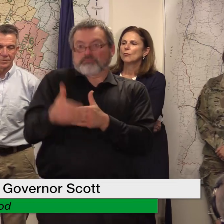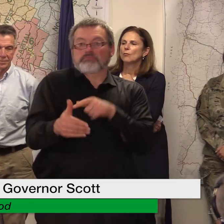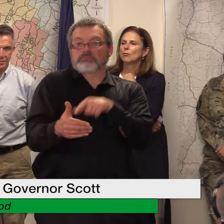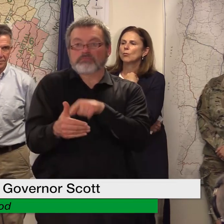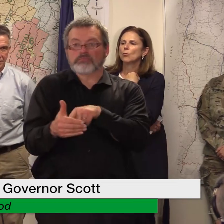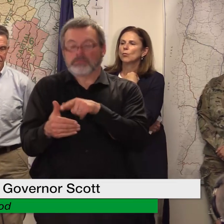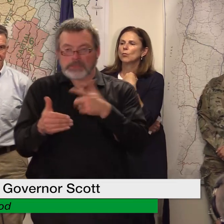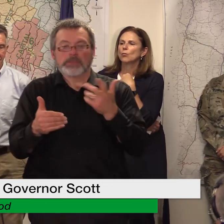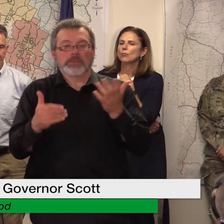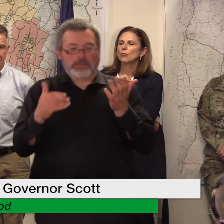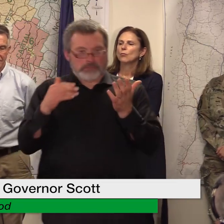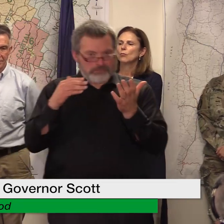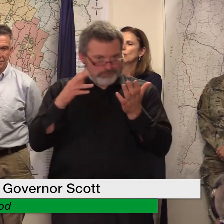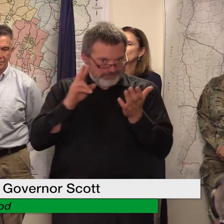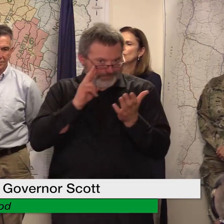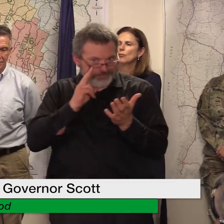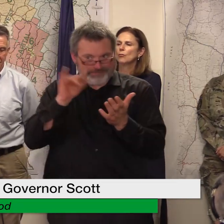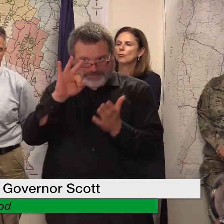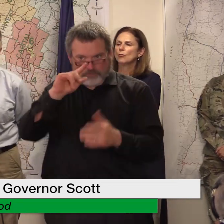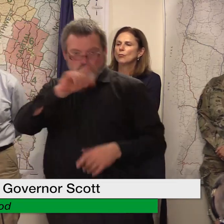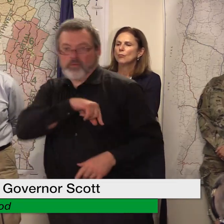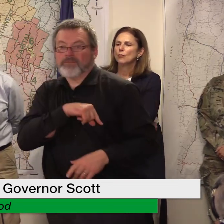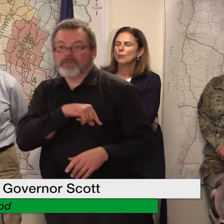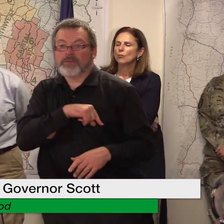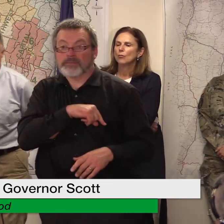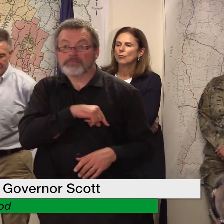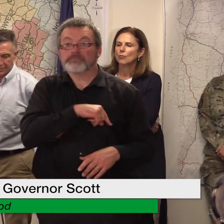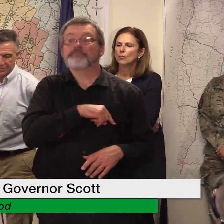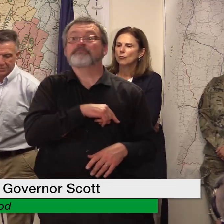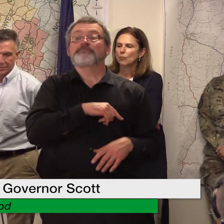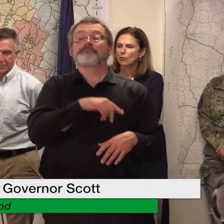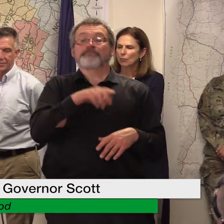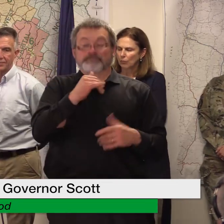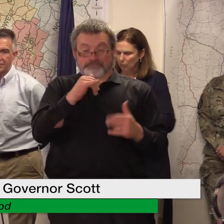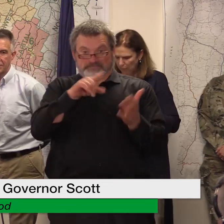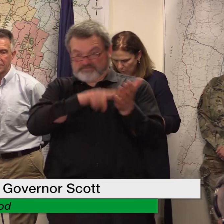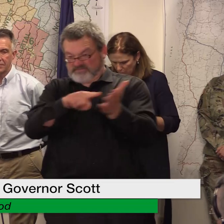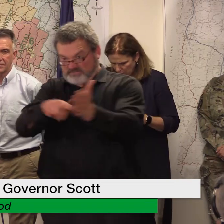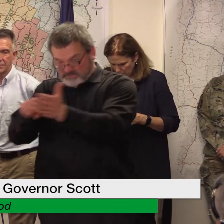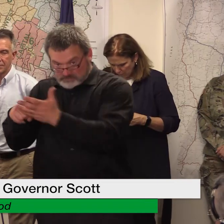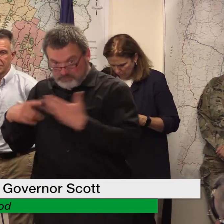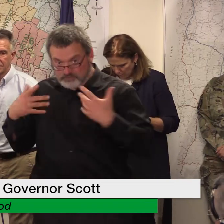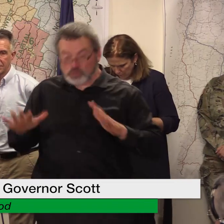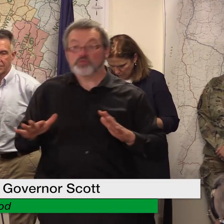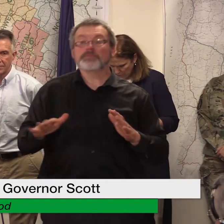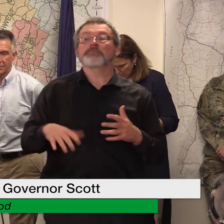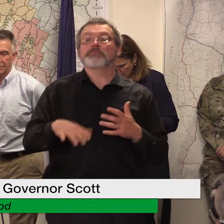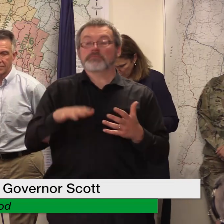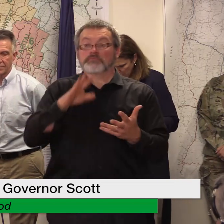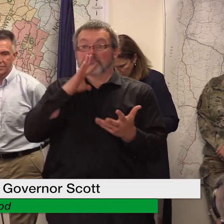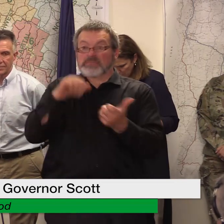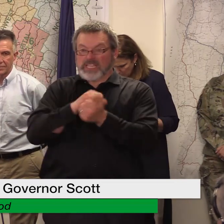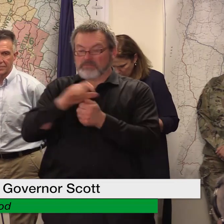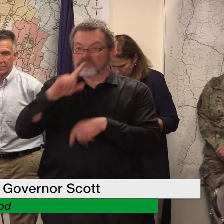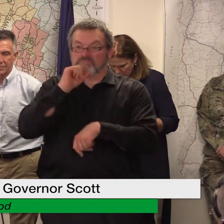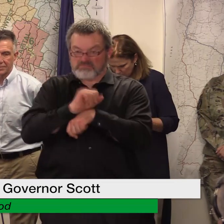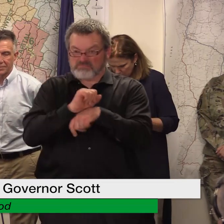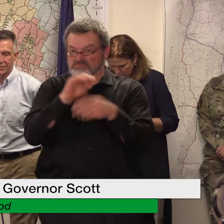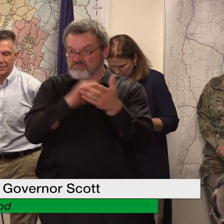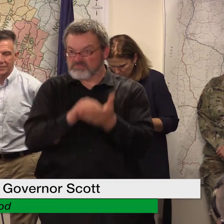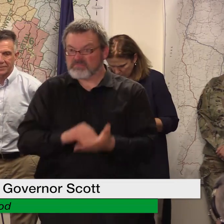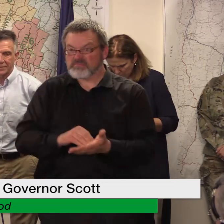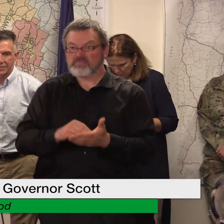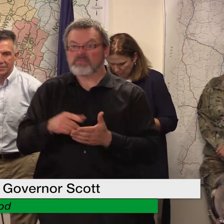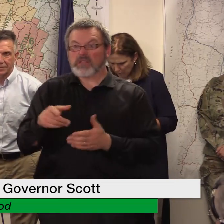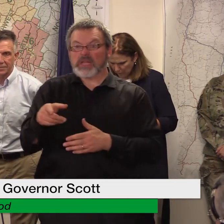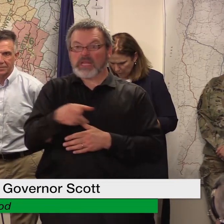as far as the the damages is concerned um it that's really not a feedback mechanism that